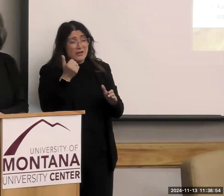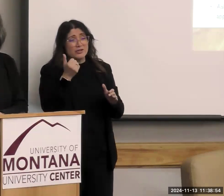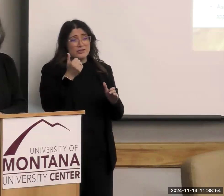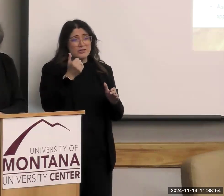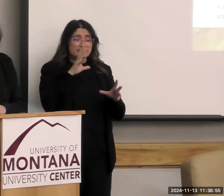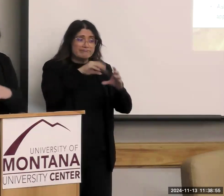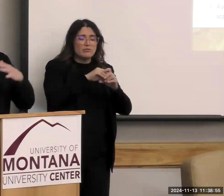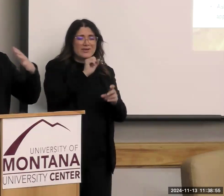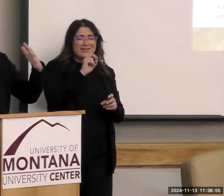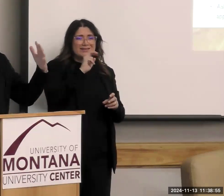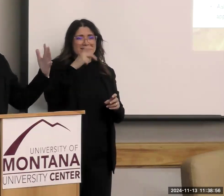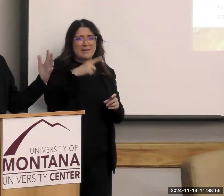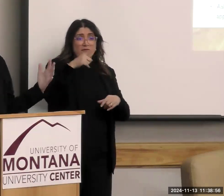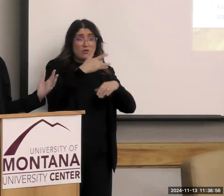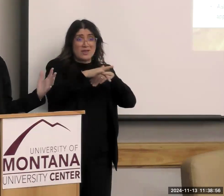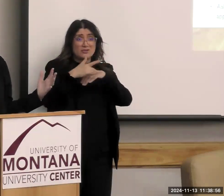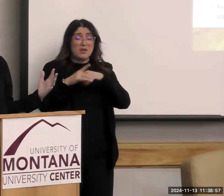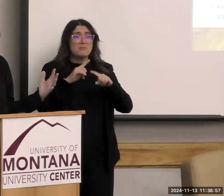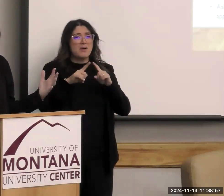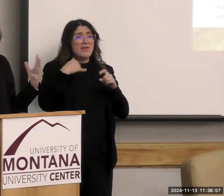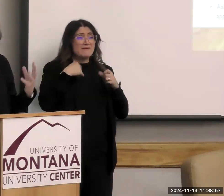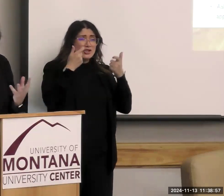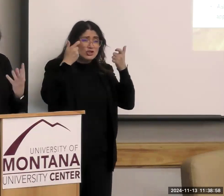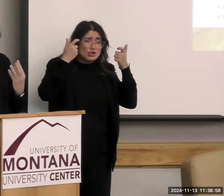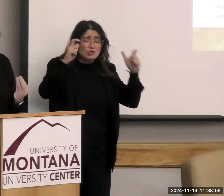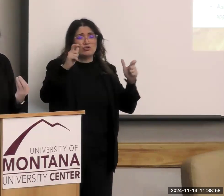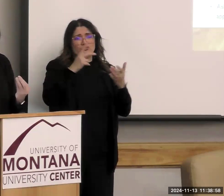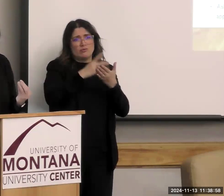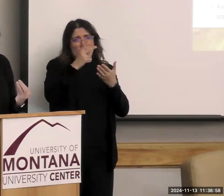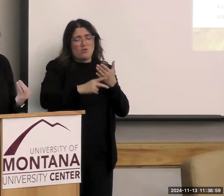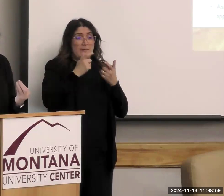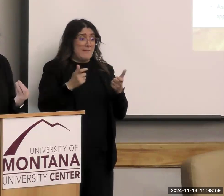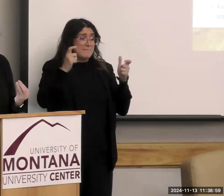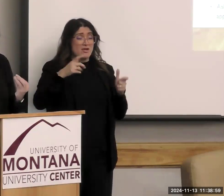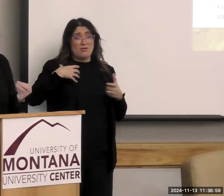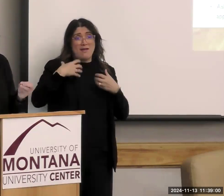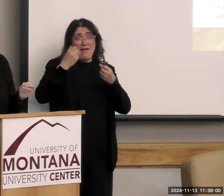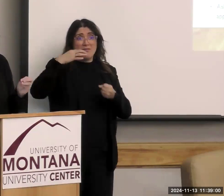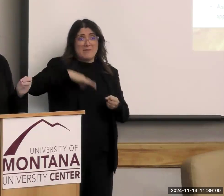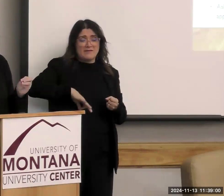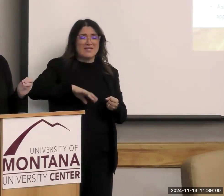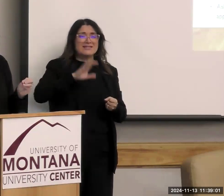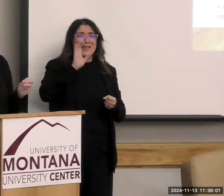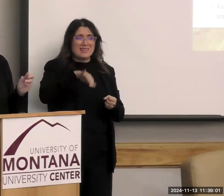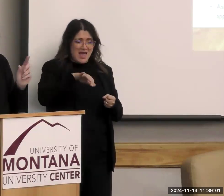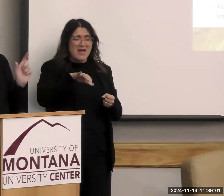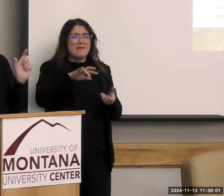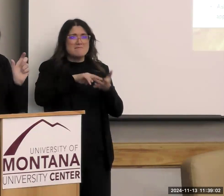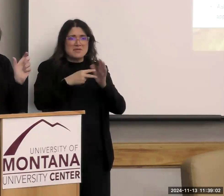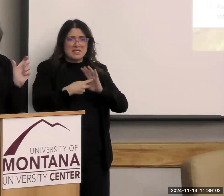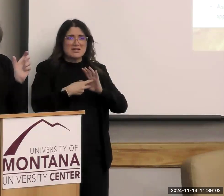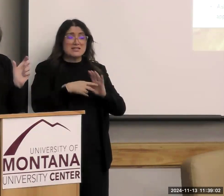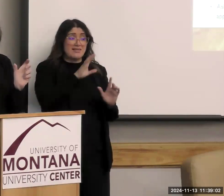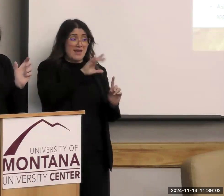eligible. But because they have such a huge program and bigger health benefits, that translates into that